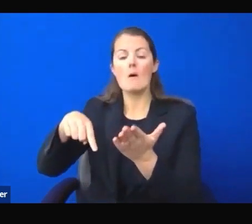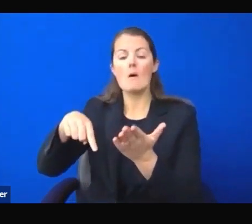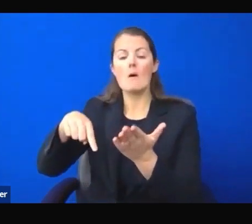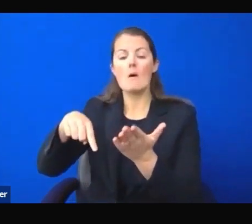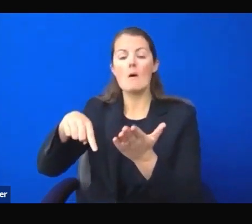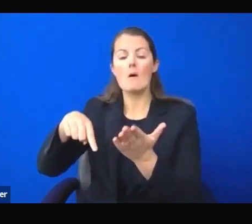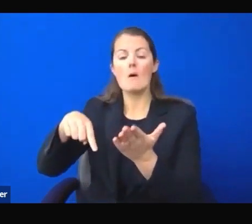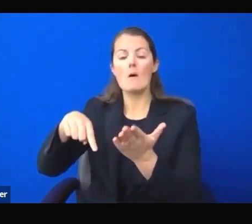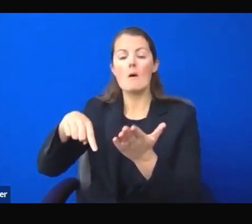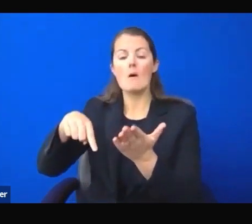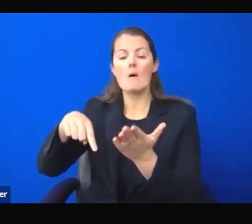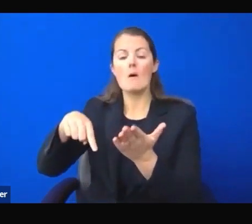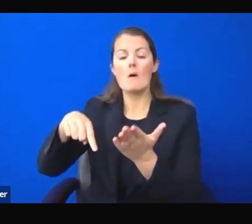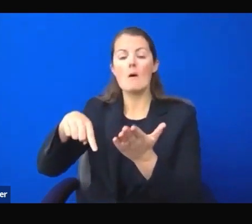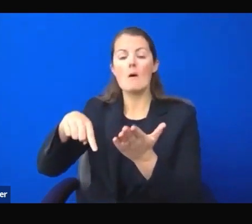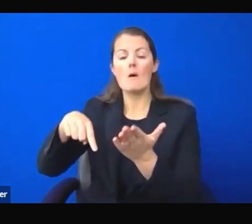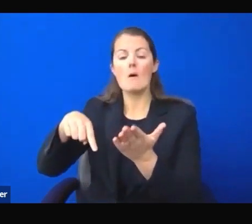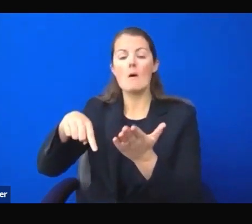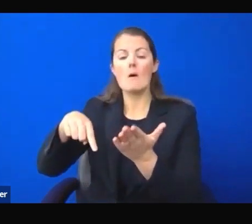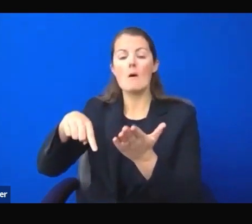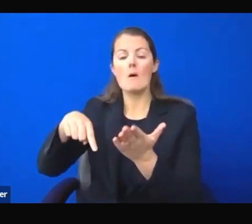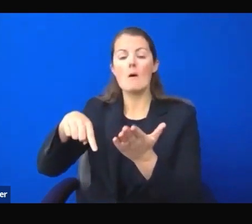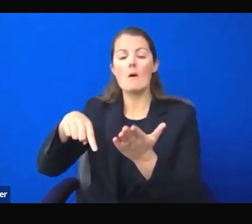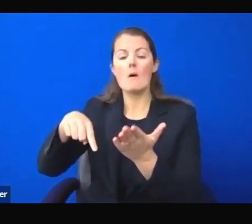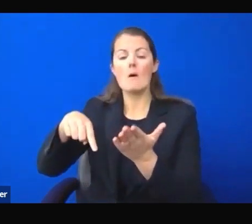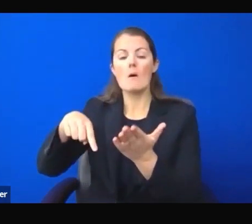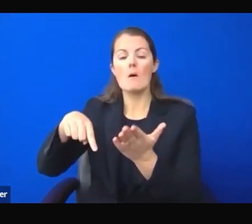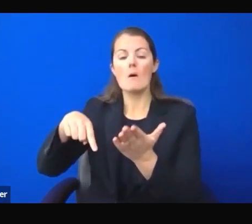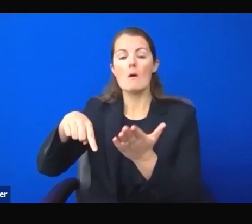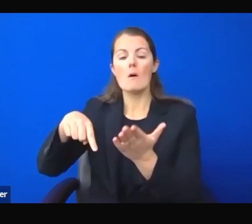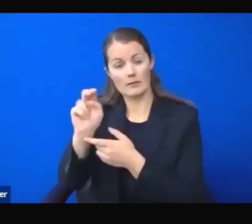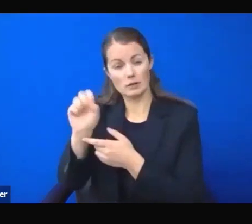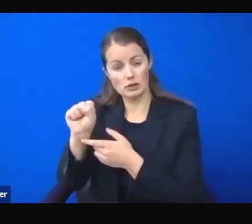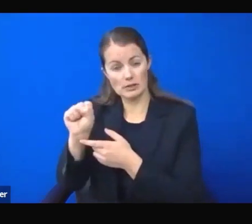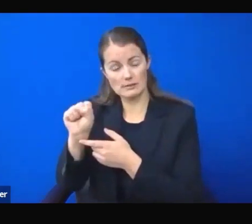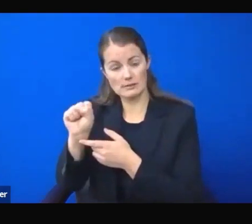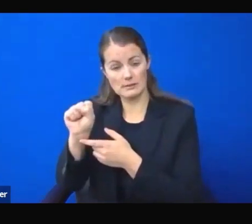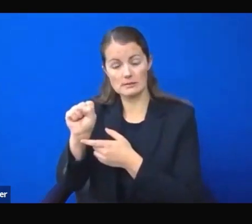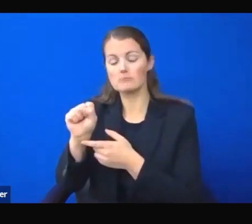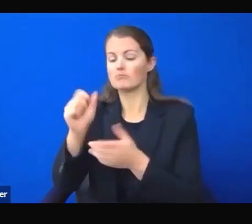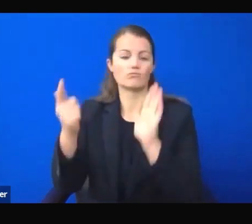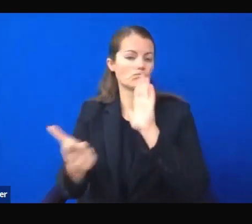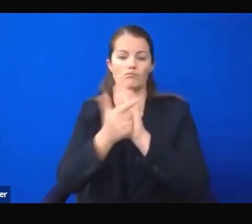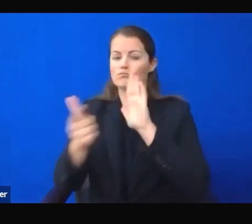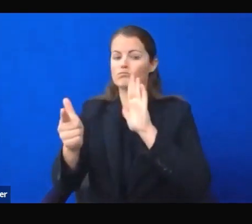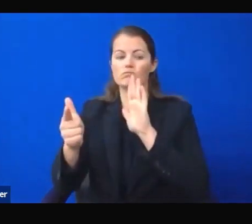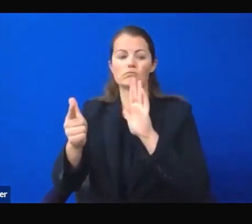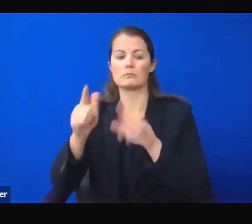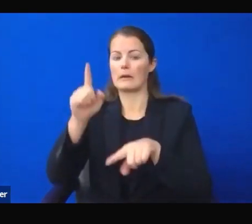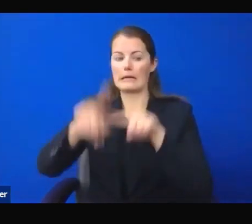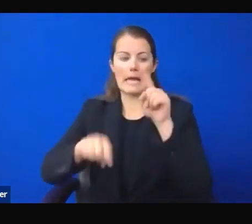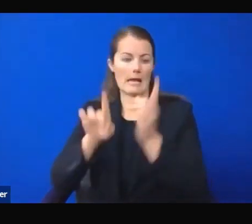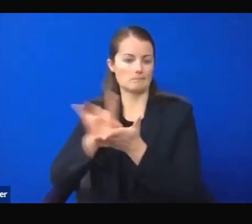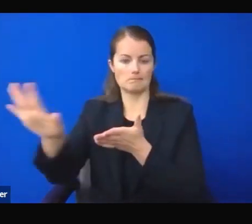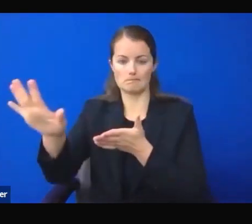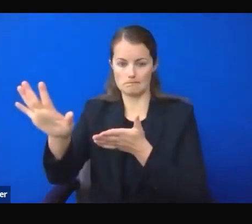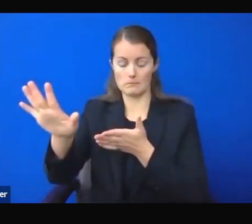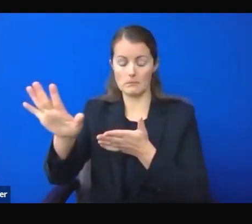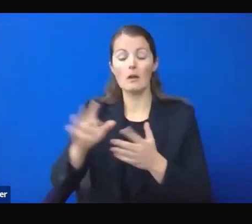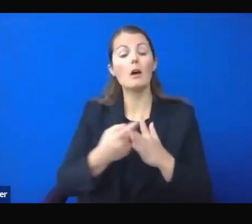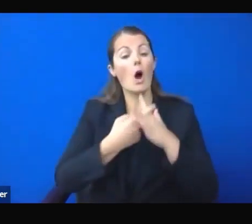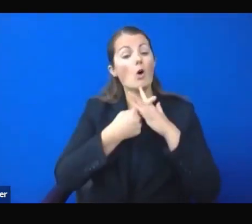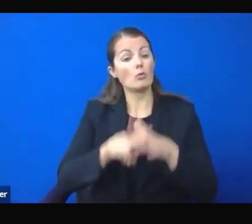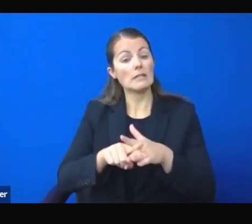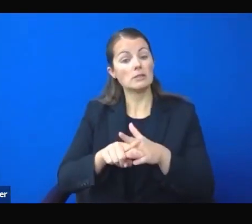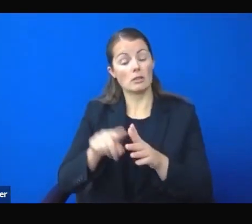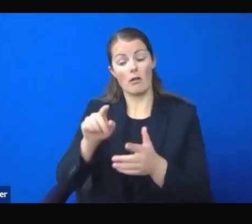.01 a.m. on December 15th. I originally put a residential eviction moratorium in place early stages of